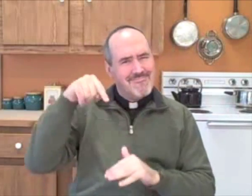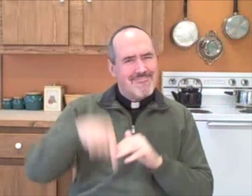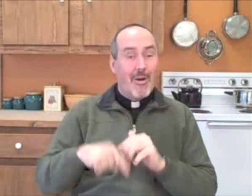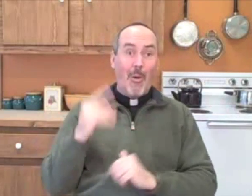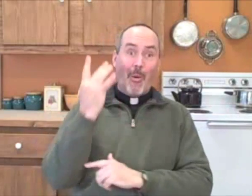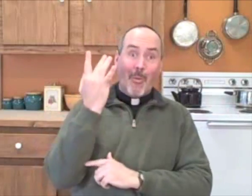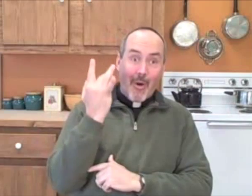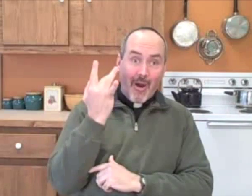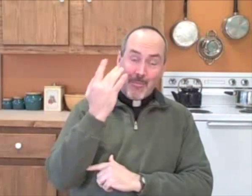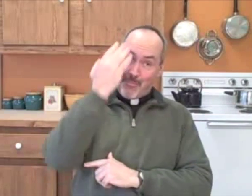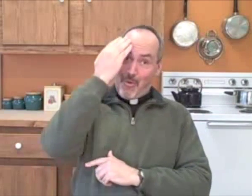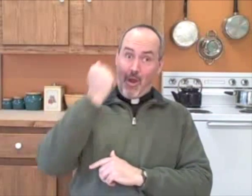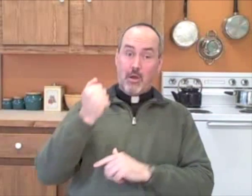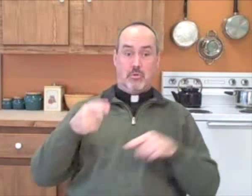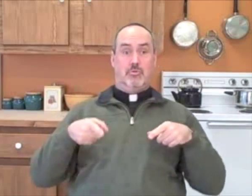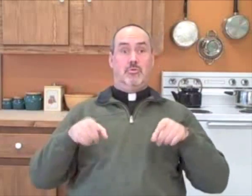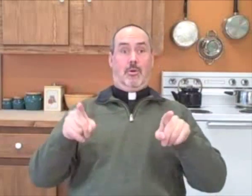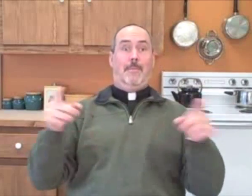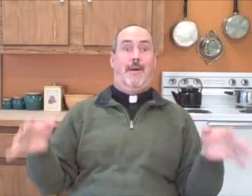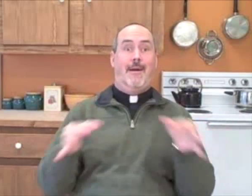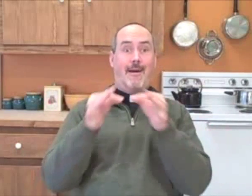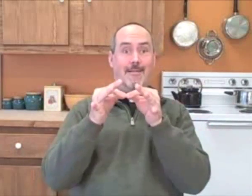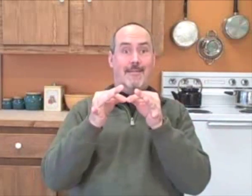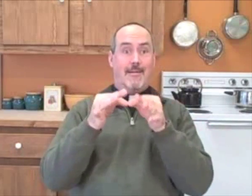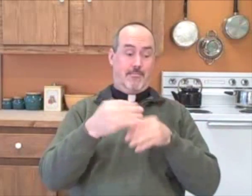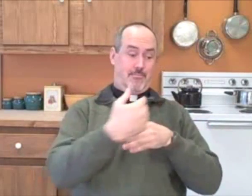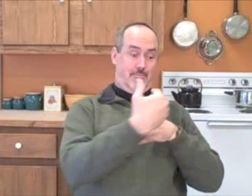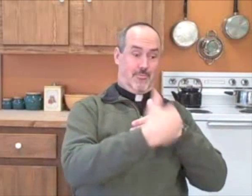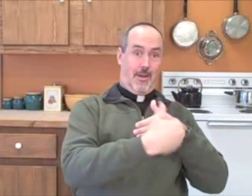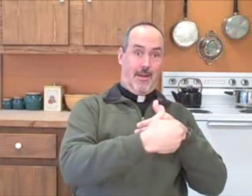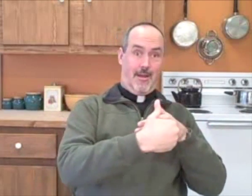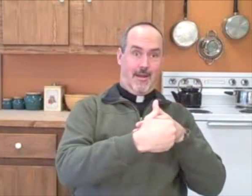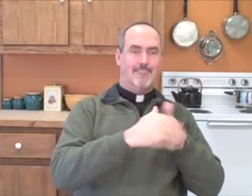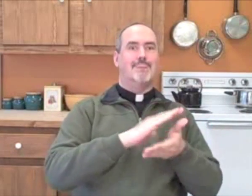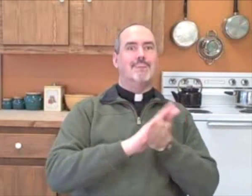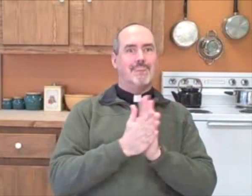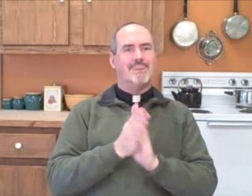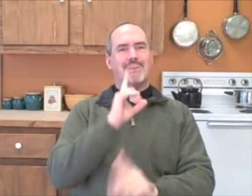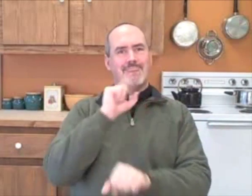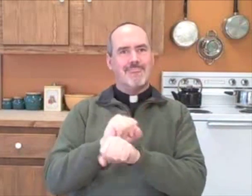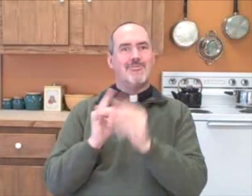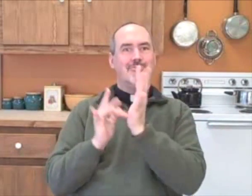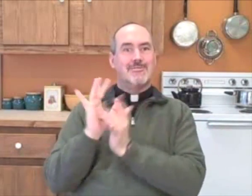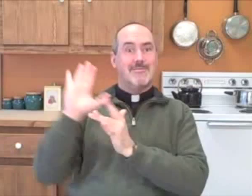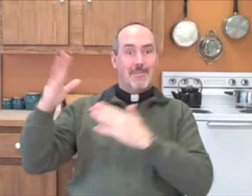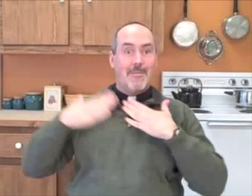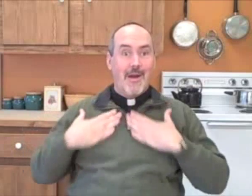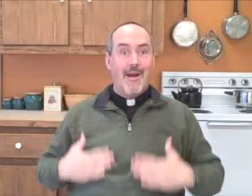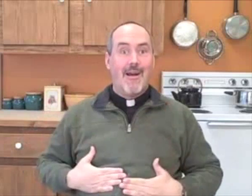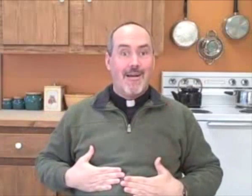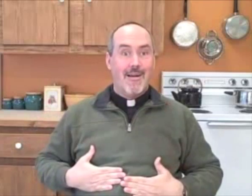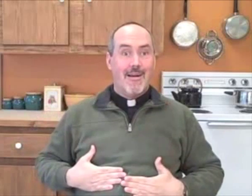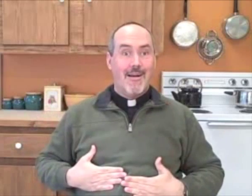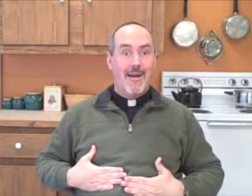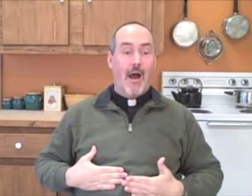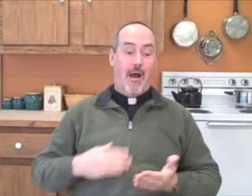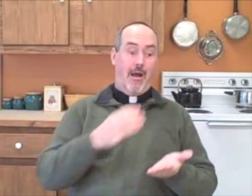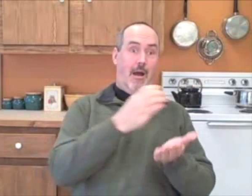In Mass, when we take communion and eat the bread, that is Christ's body. When we drink the wine,